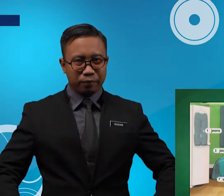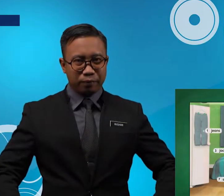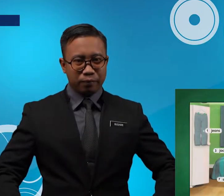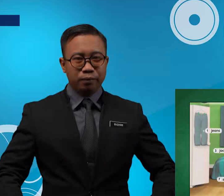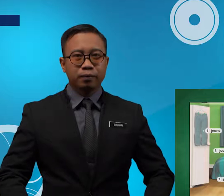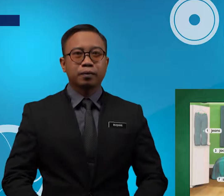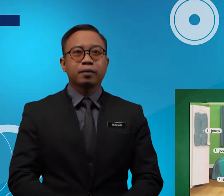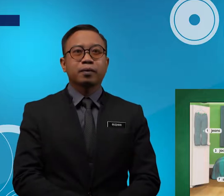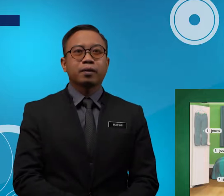hat,